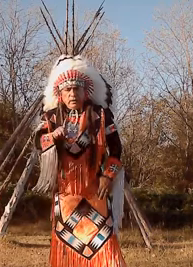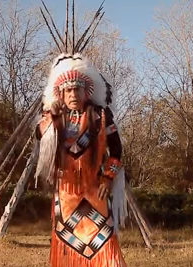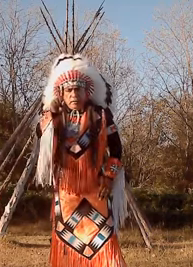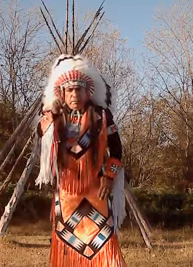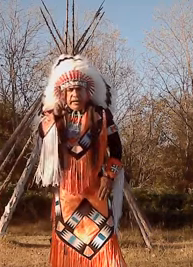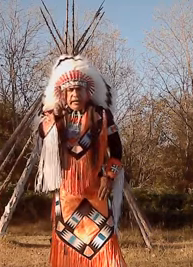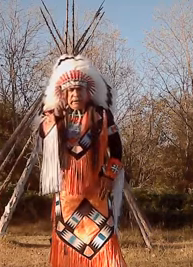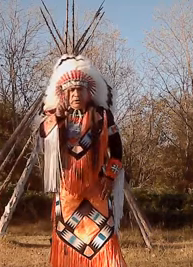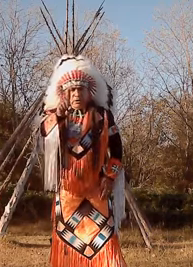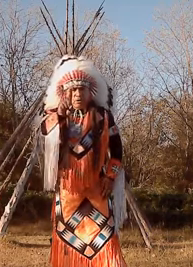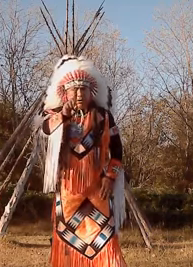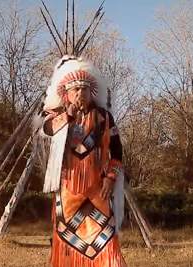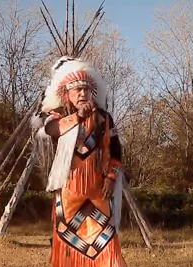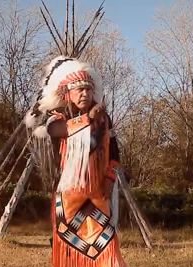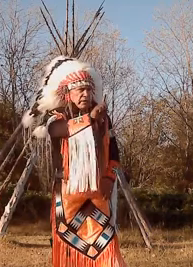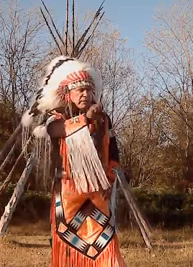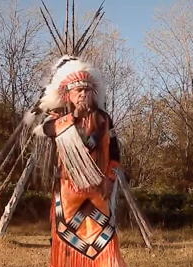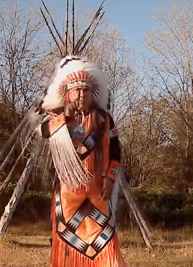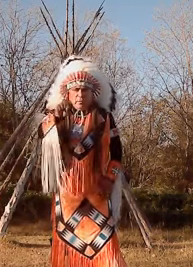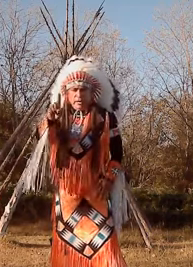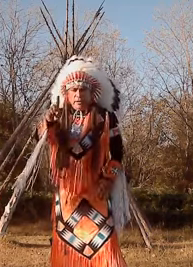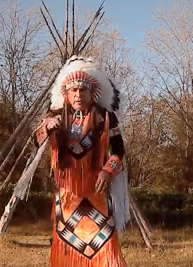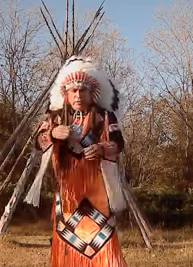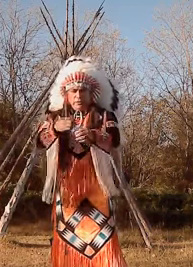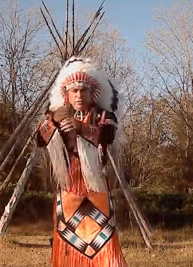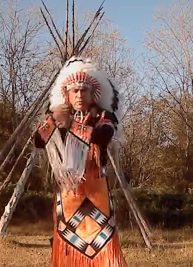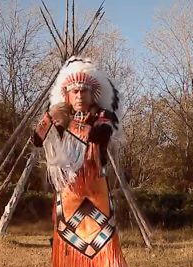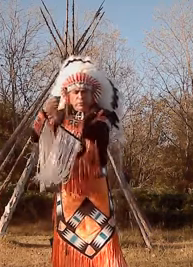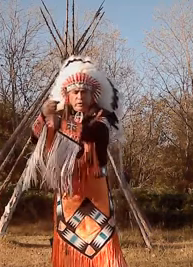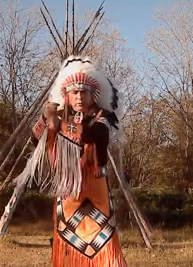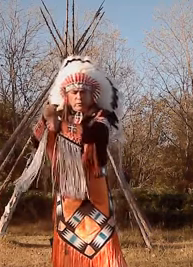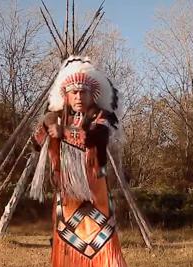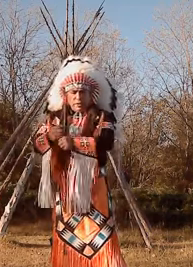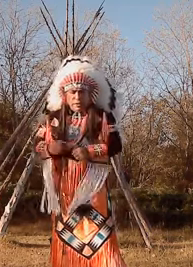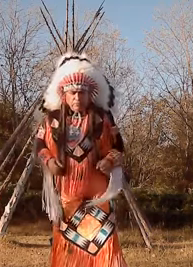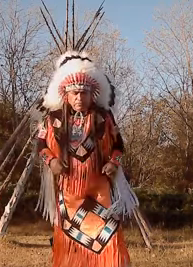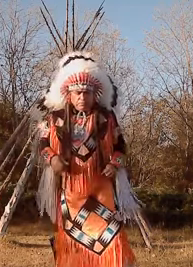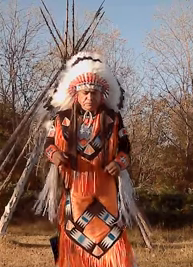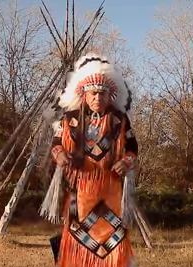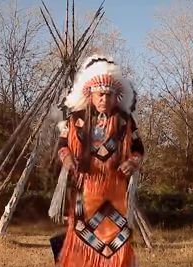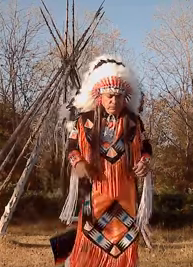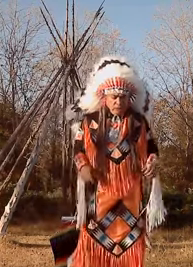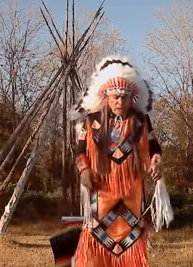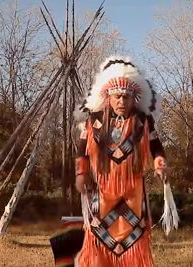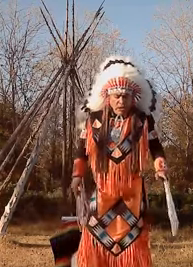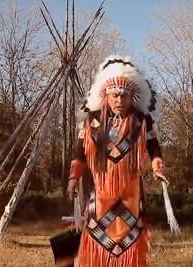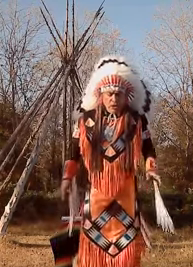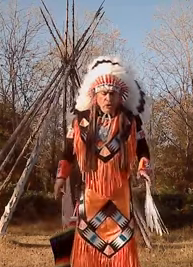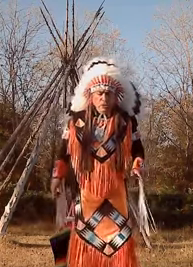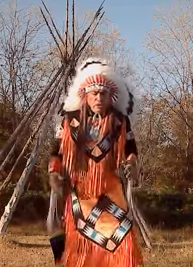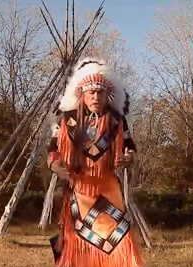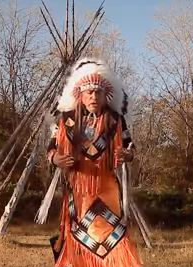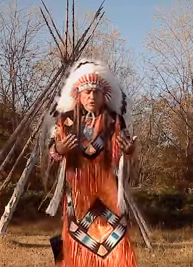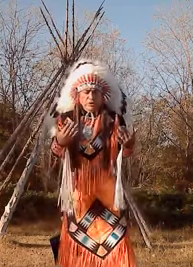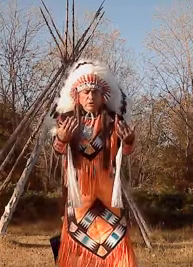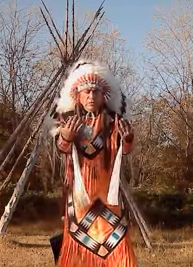man this is always a sign they say for man so elderly man hello uh children